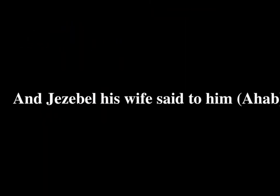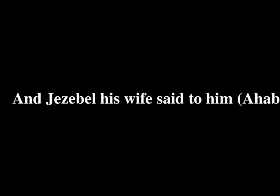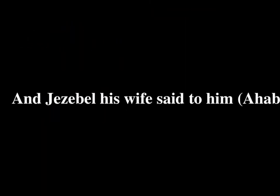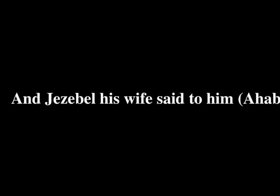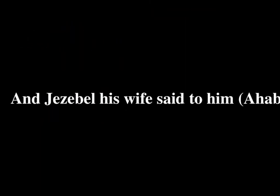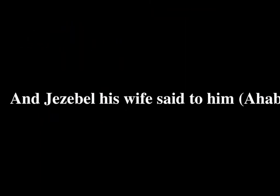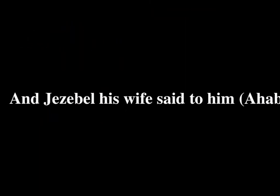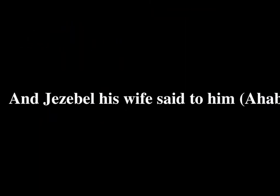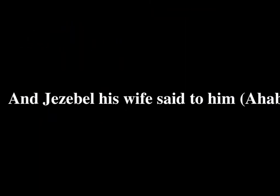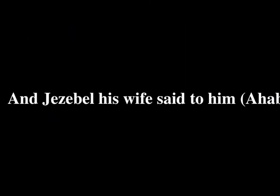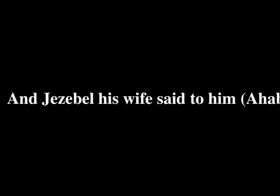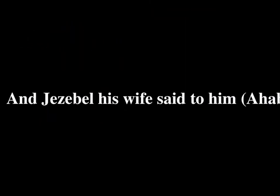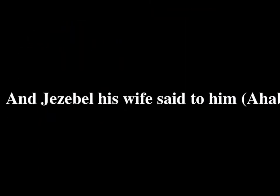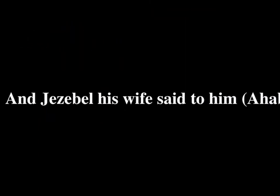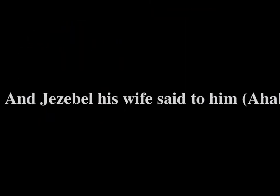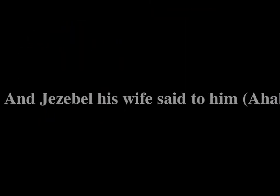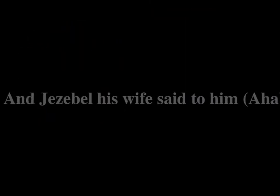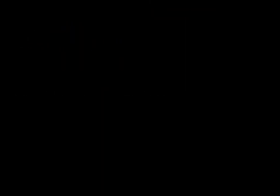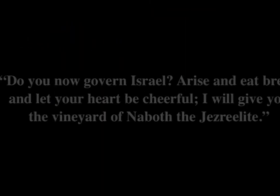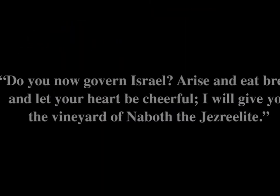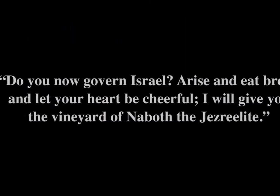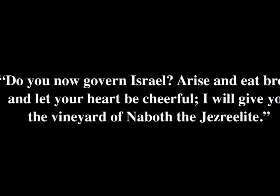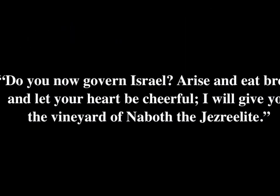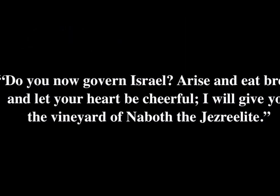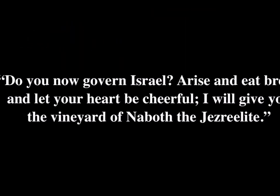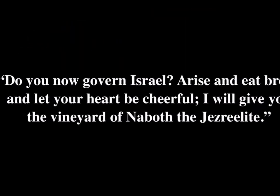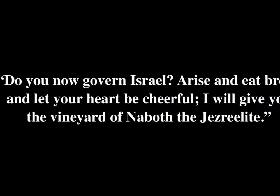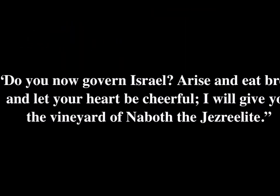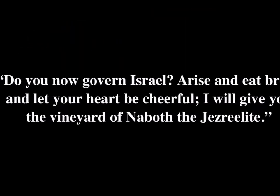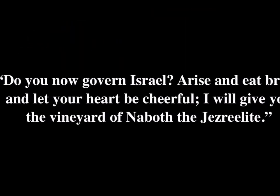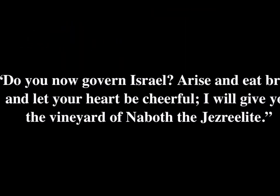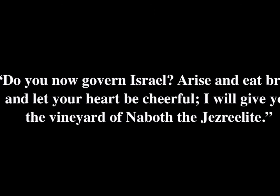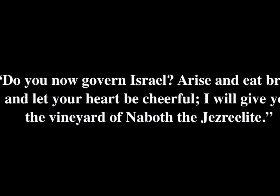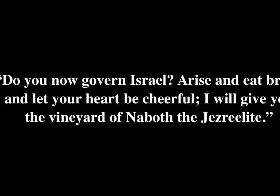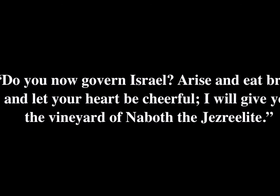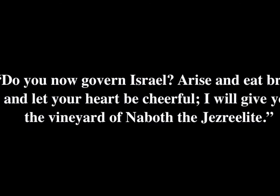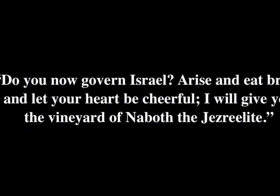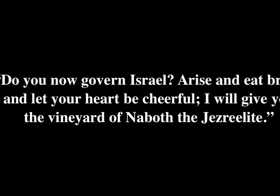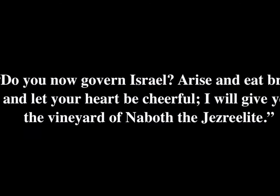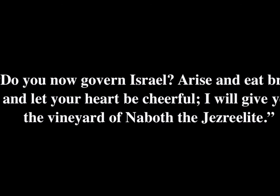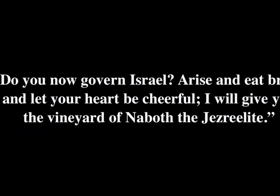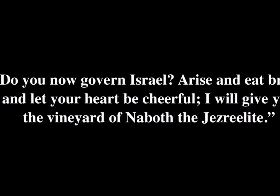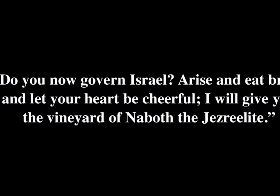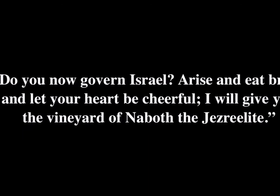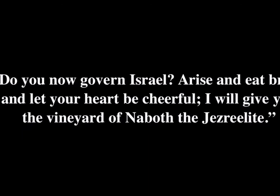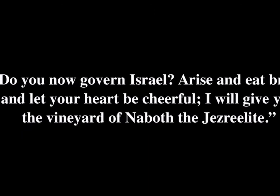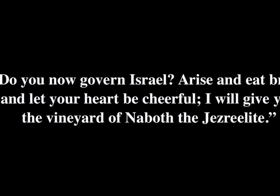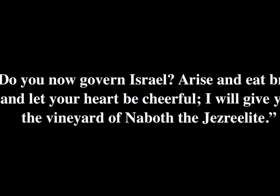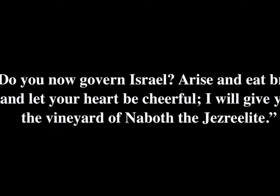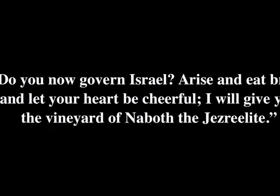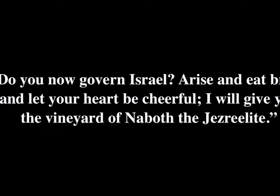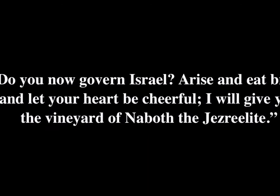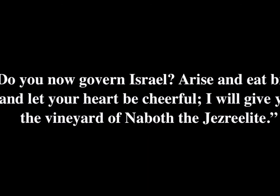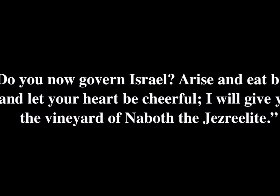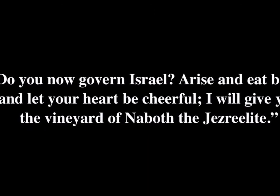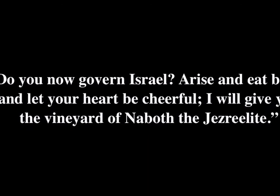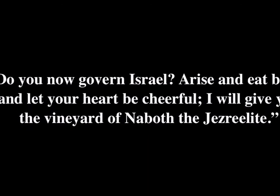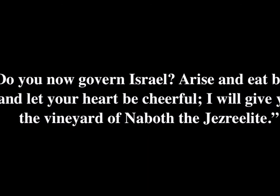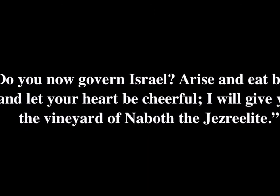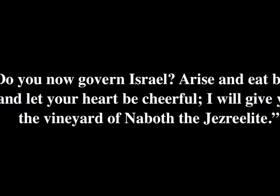And Jezebel, wife, said to Ahab, Do you now govern Israel? Arise and eat bread, and let your heart be cheerful. I